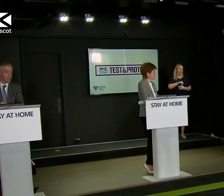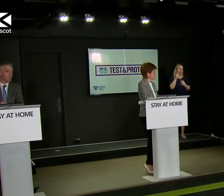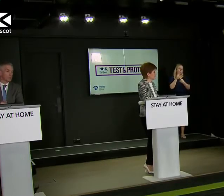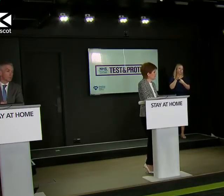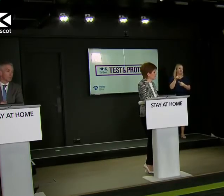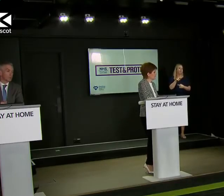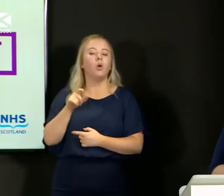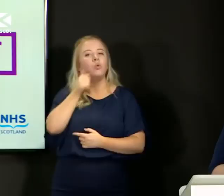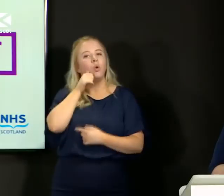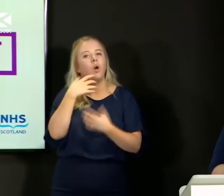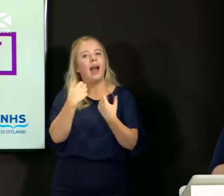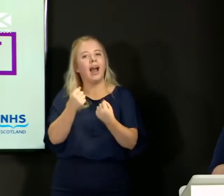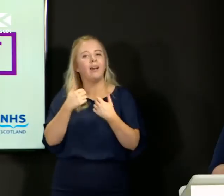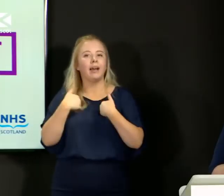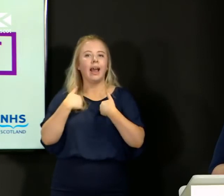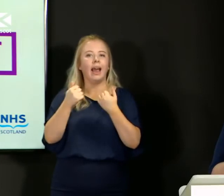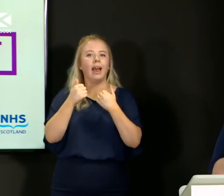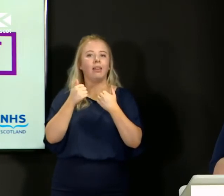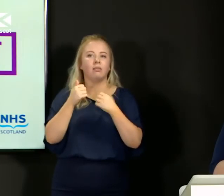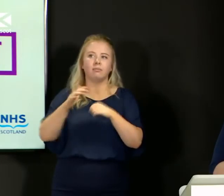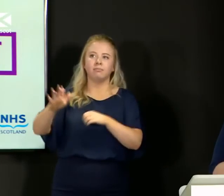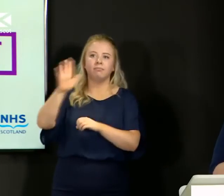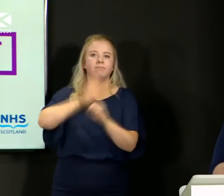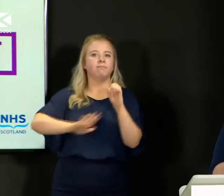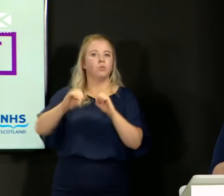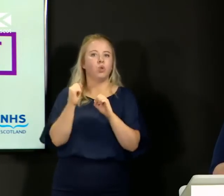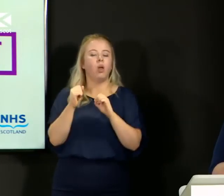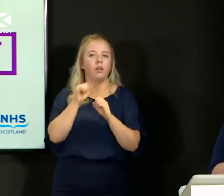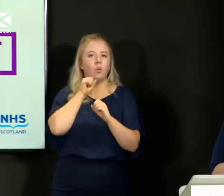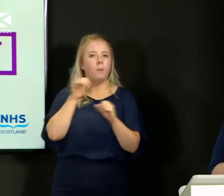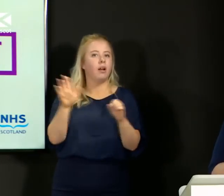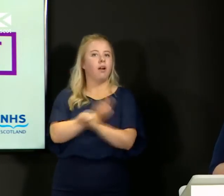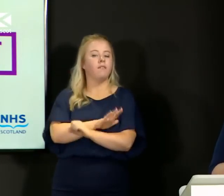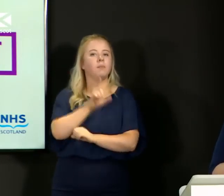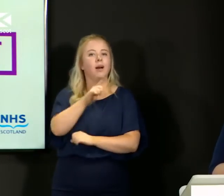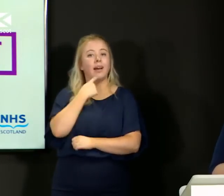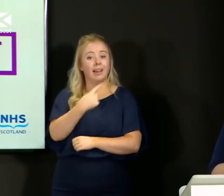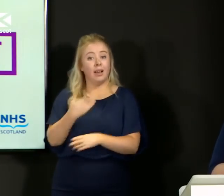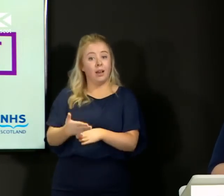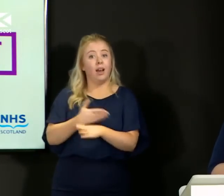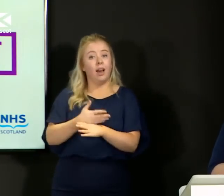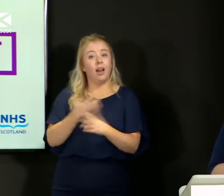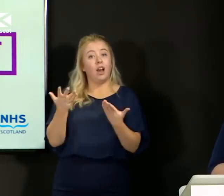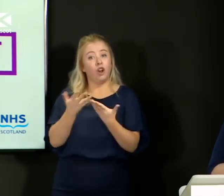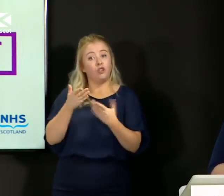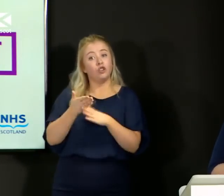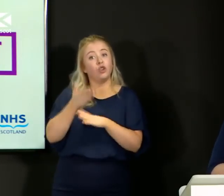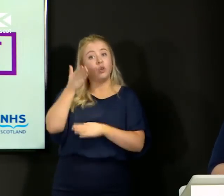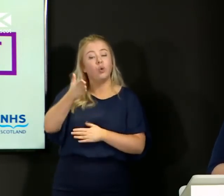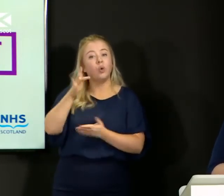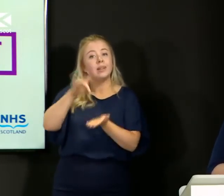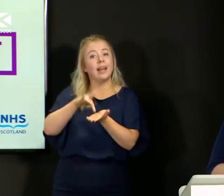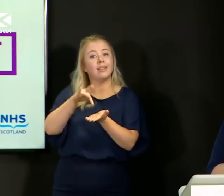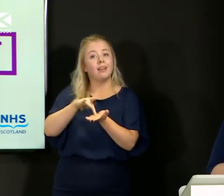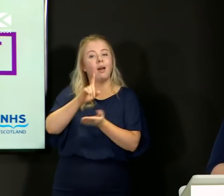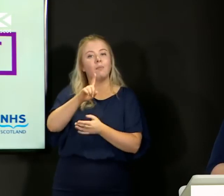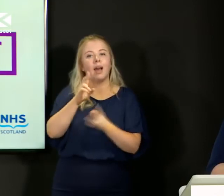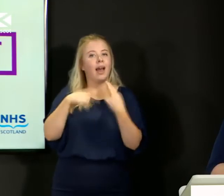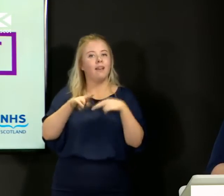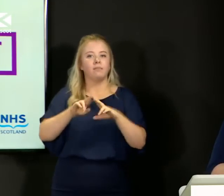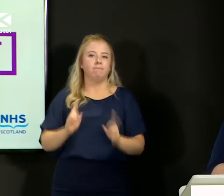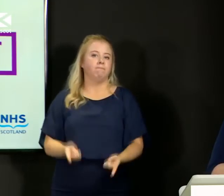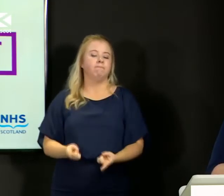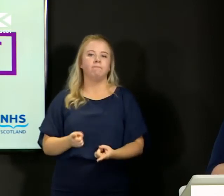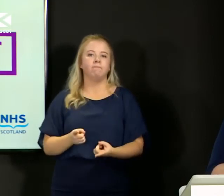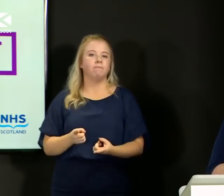coverage right across our country so what we will do as I've said already we would want and encourage people to go to testing centres but where that's not